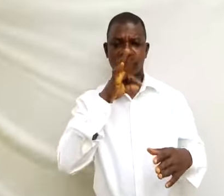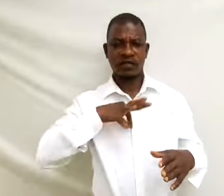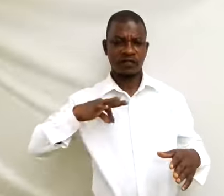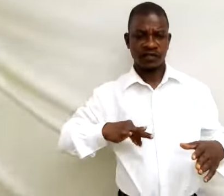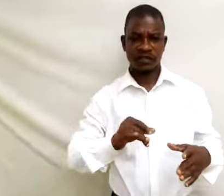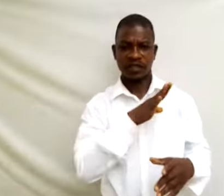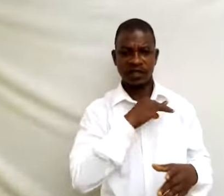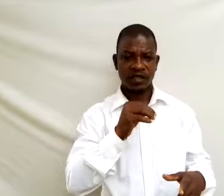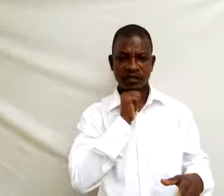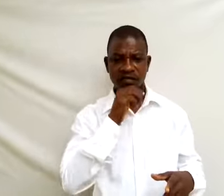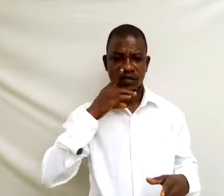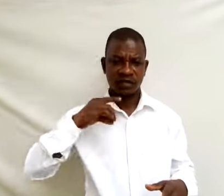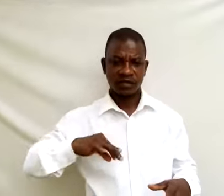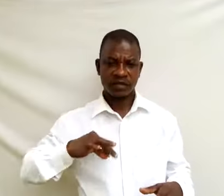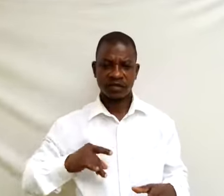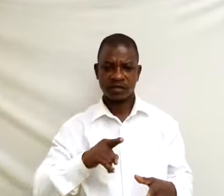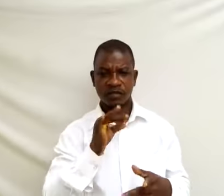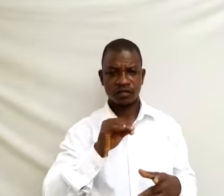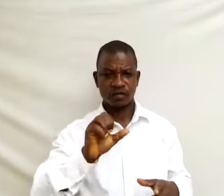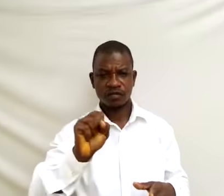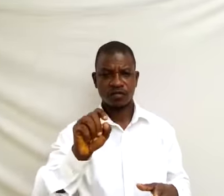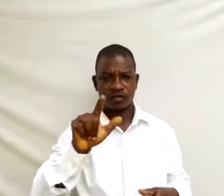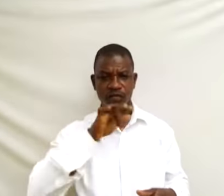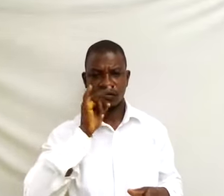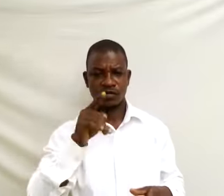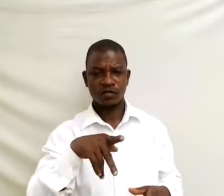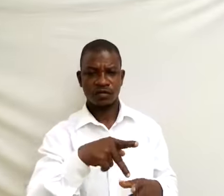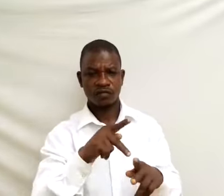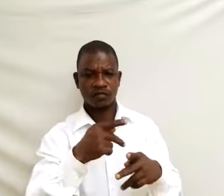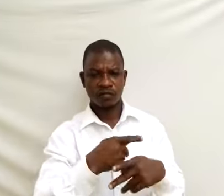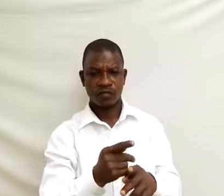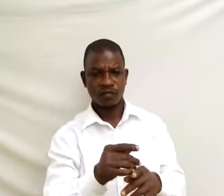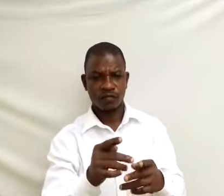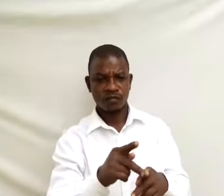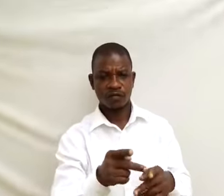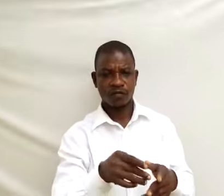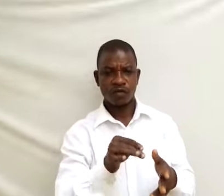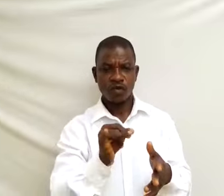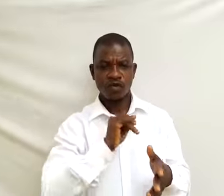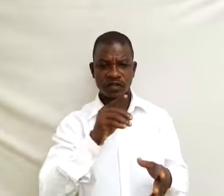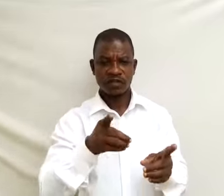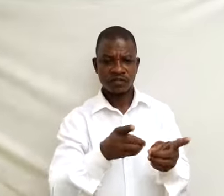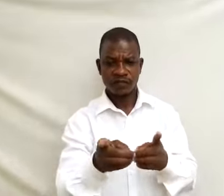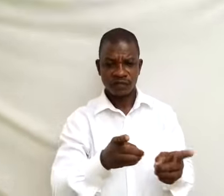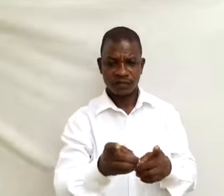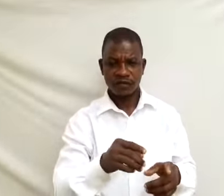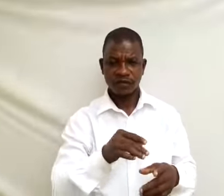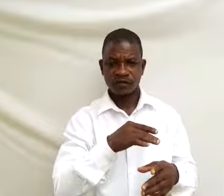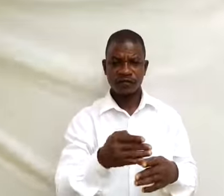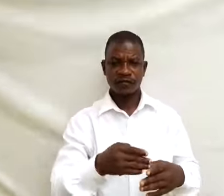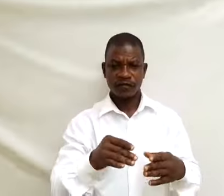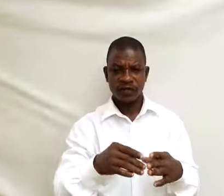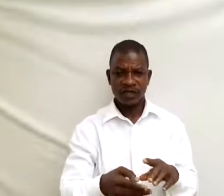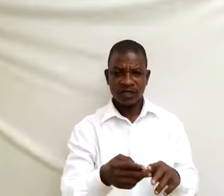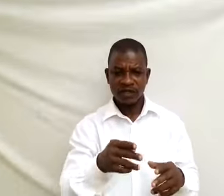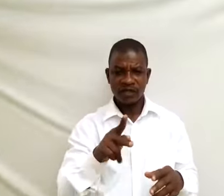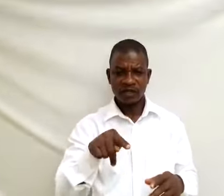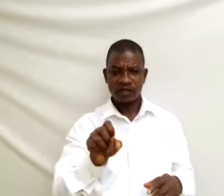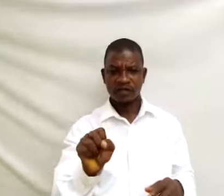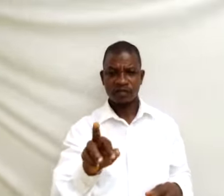disadvantages of sole proprietorship. 4. Define partnership and state its features.